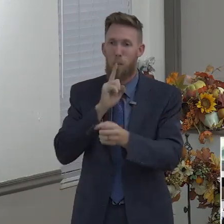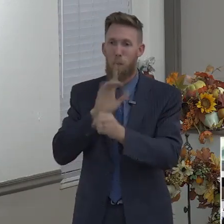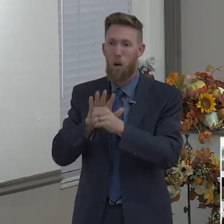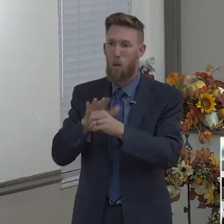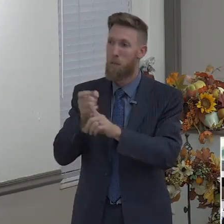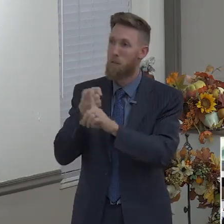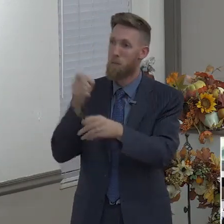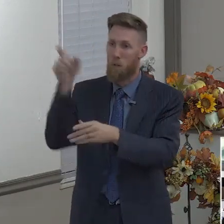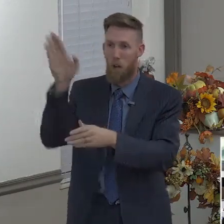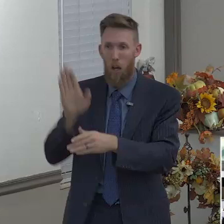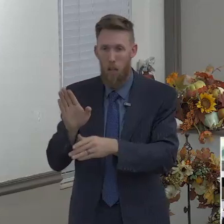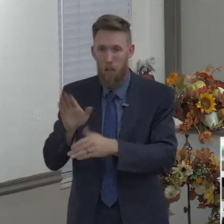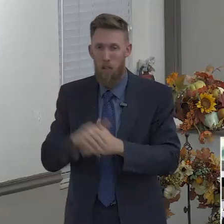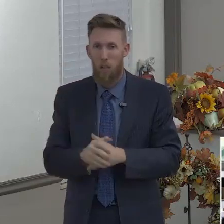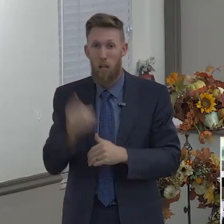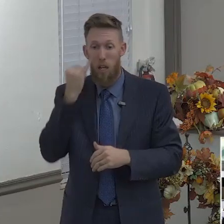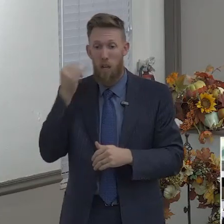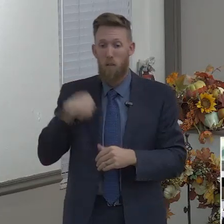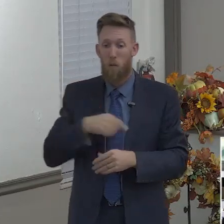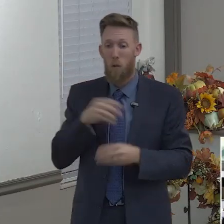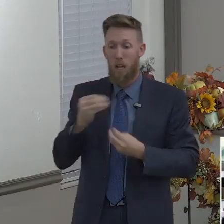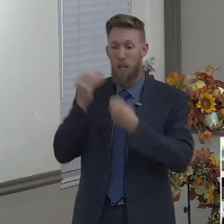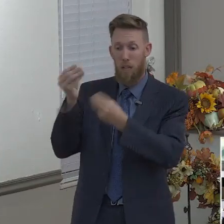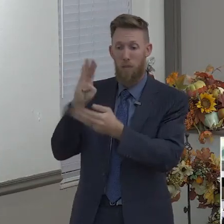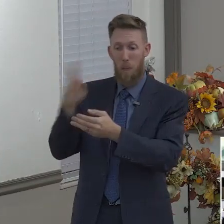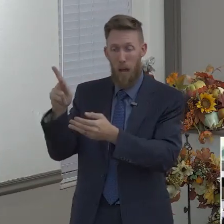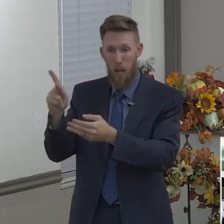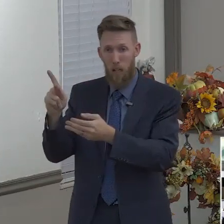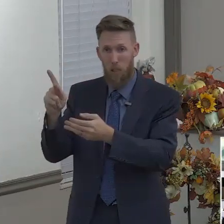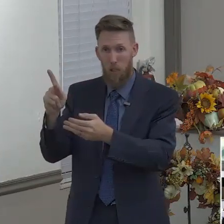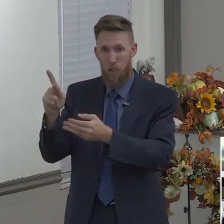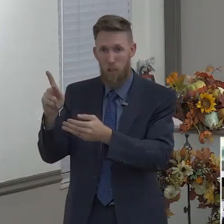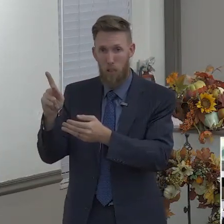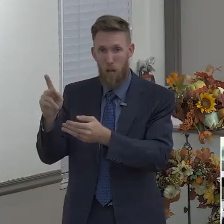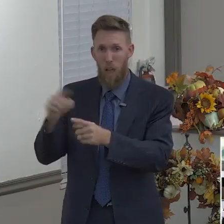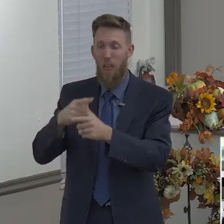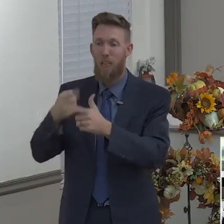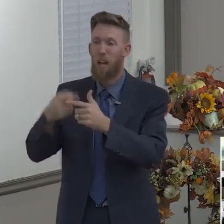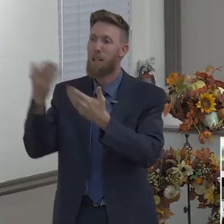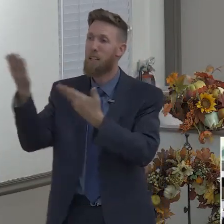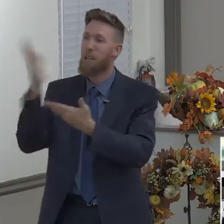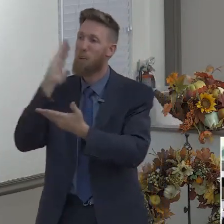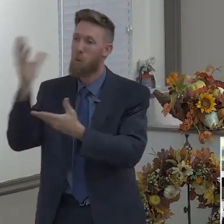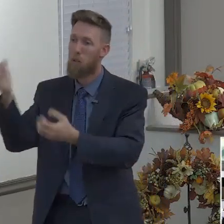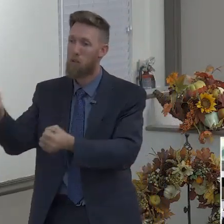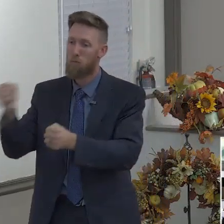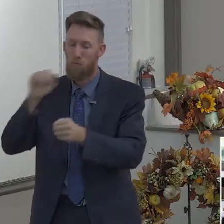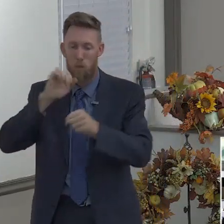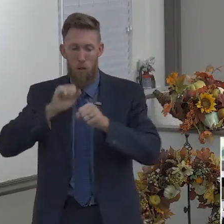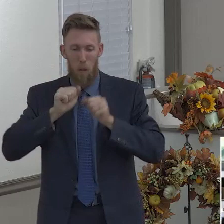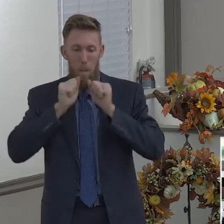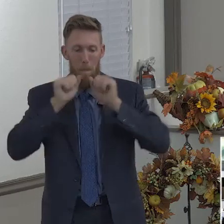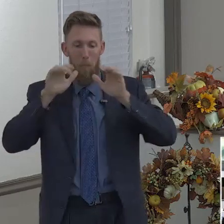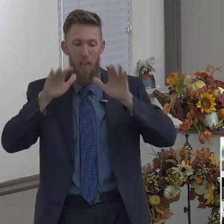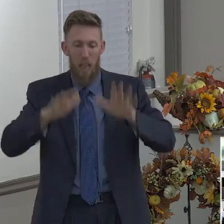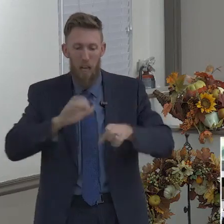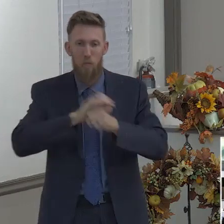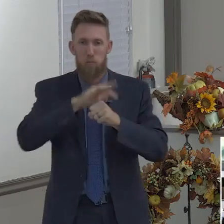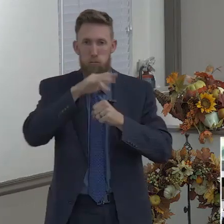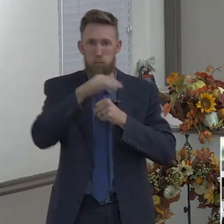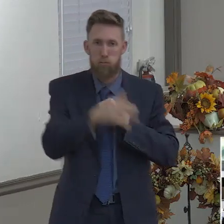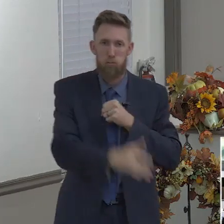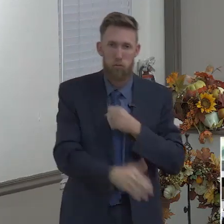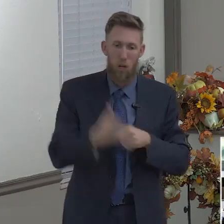is his, that God will pour out blessings, financial blessings, specifically upon our lives.